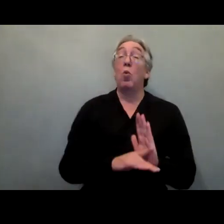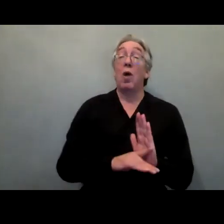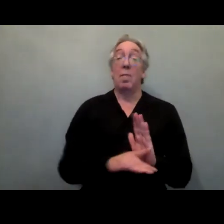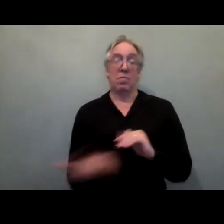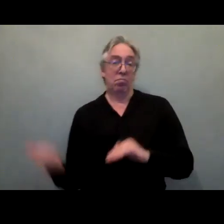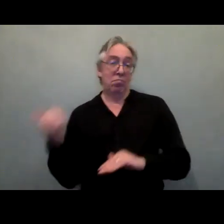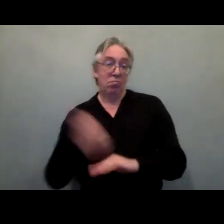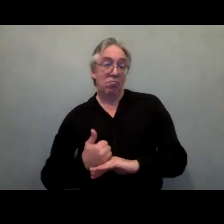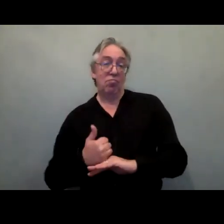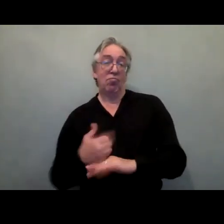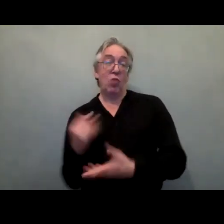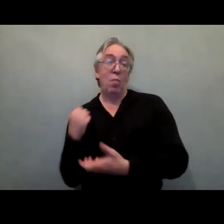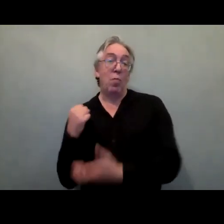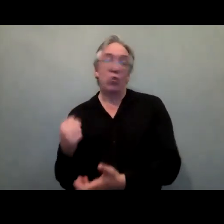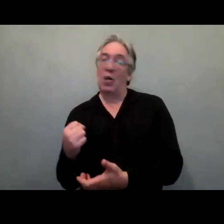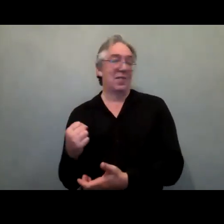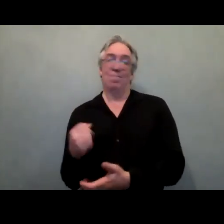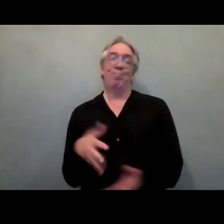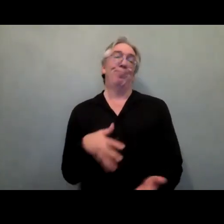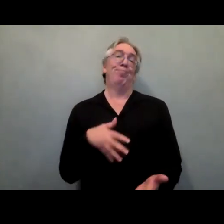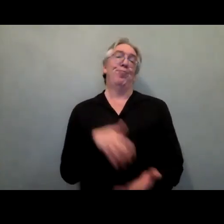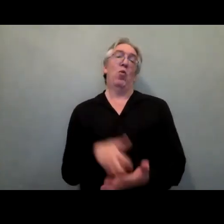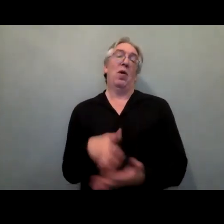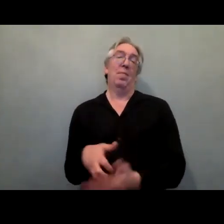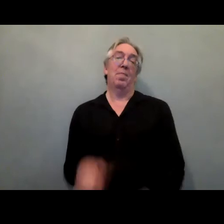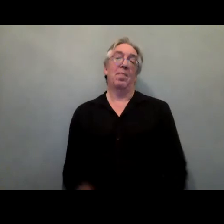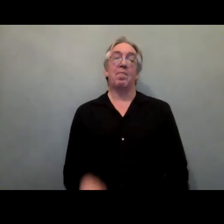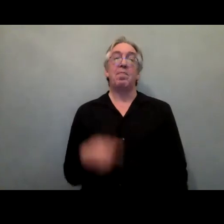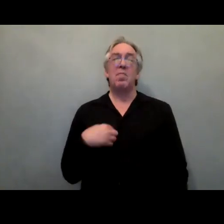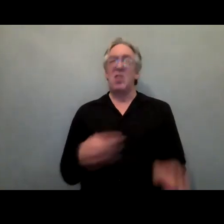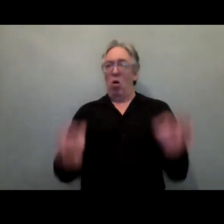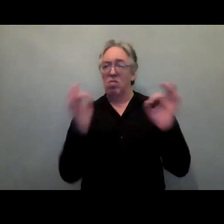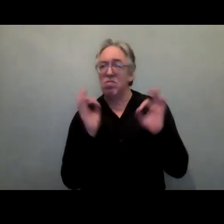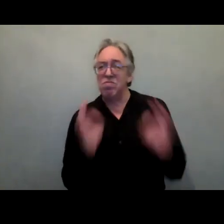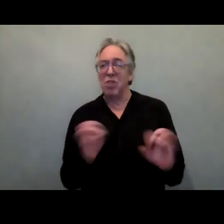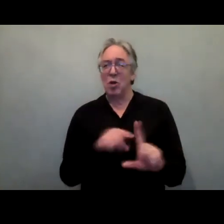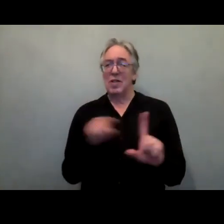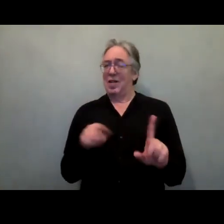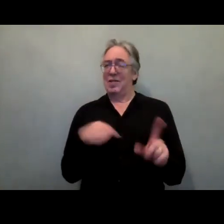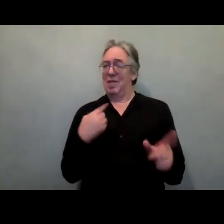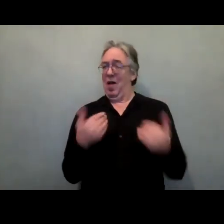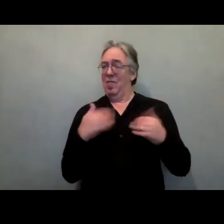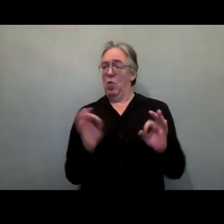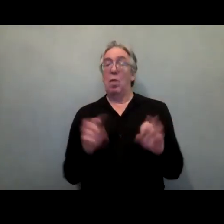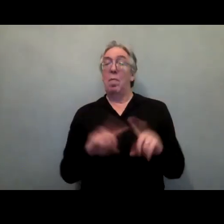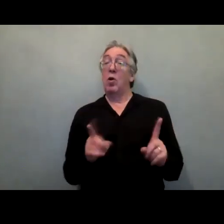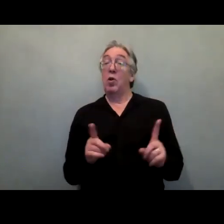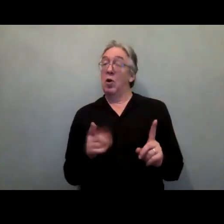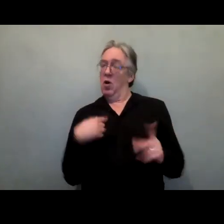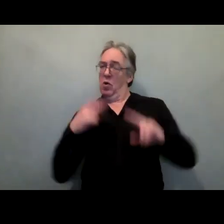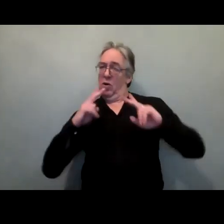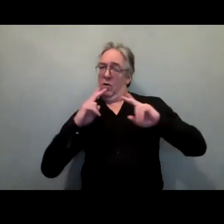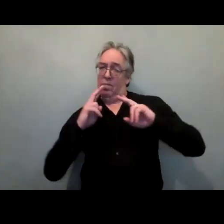comprehensive data, but the evidence collected from the report suggests that disability programs are